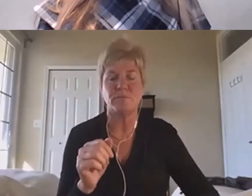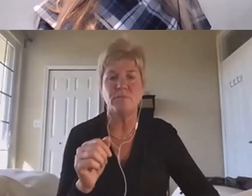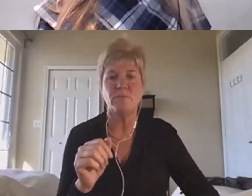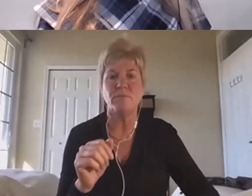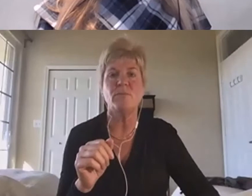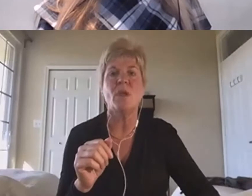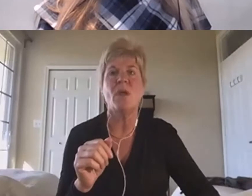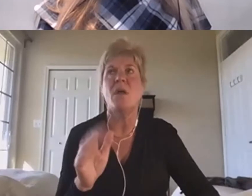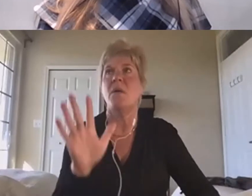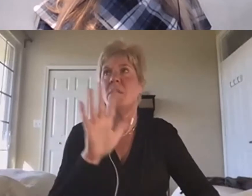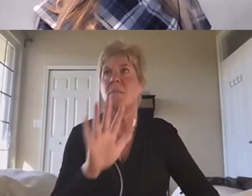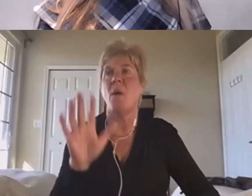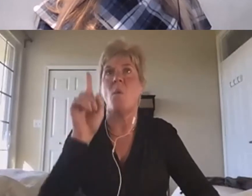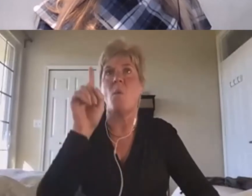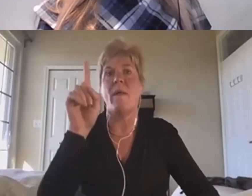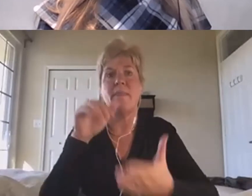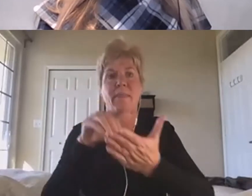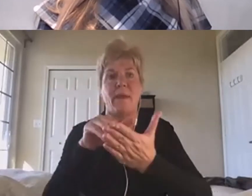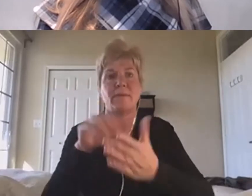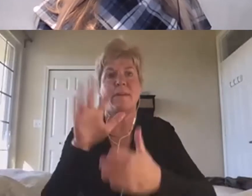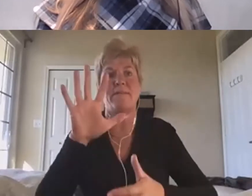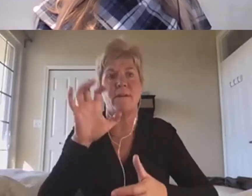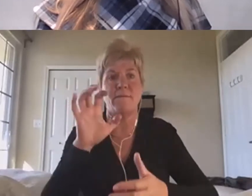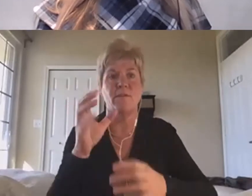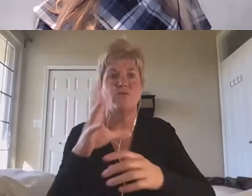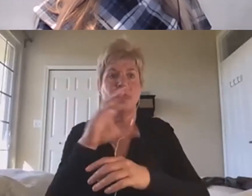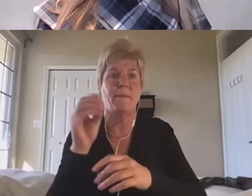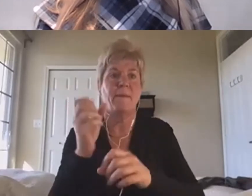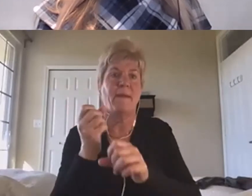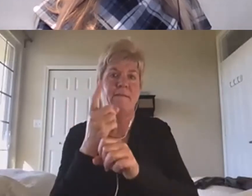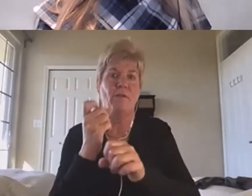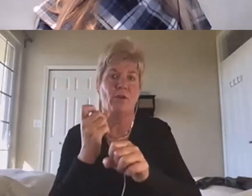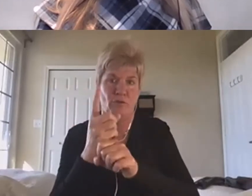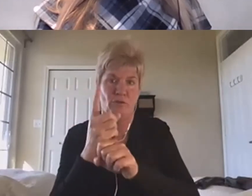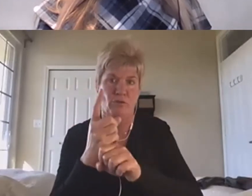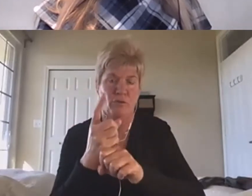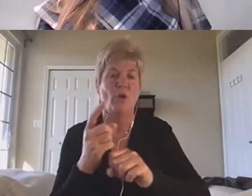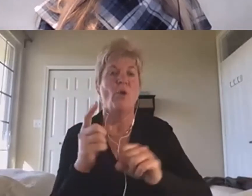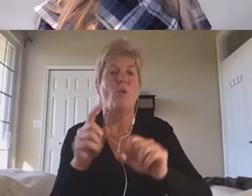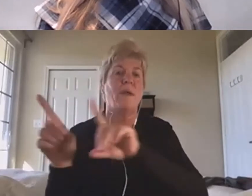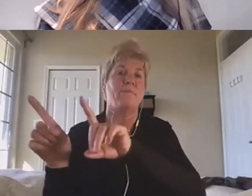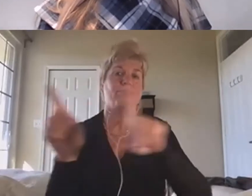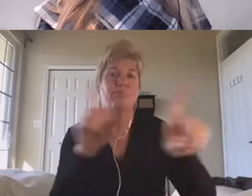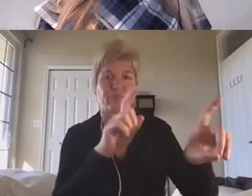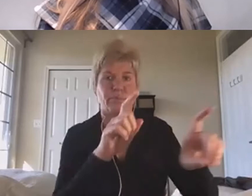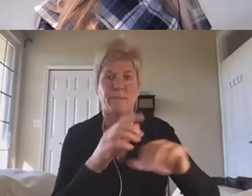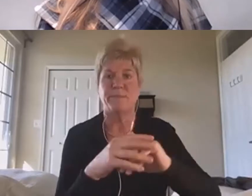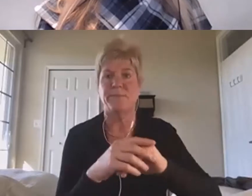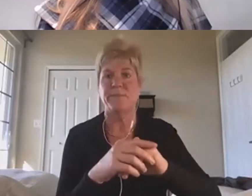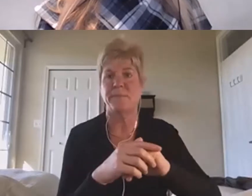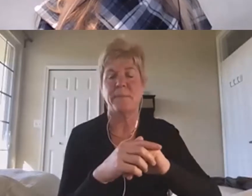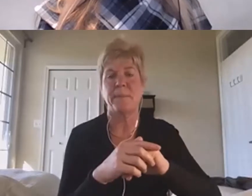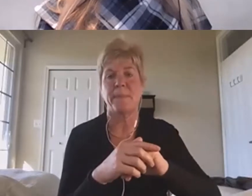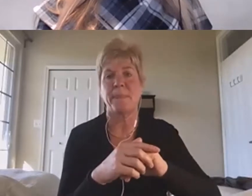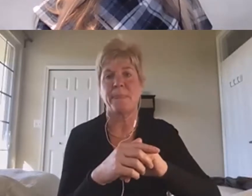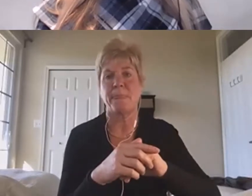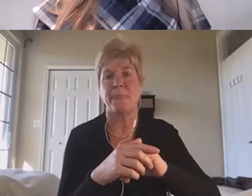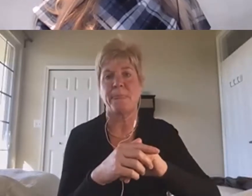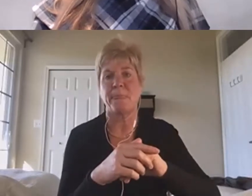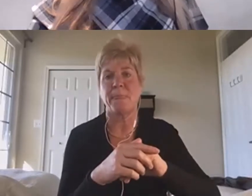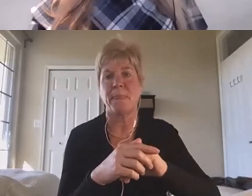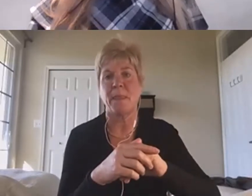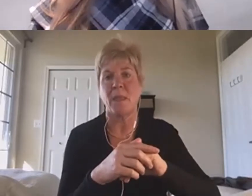,500 companies every year, you know, in our research phase. One of the things we started